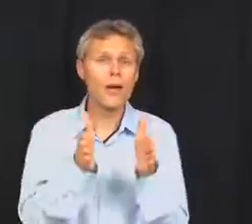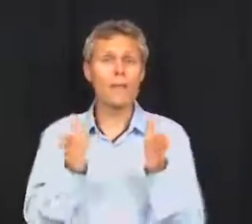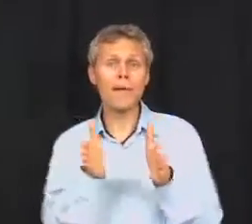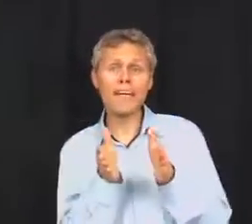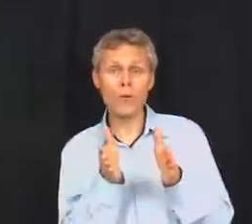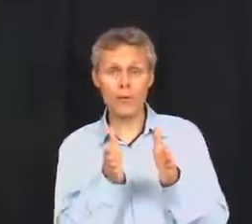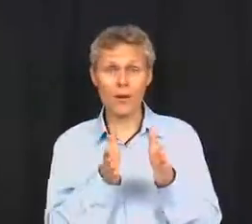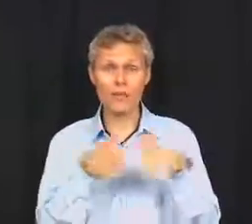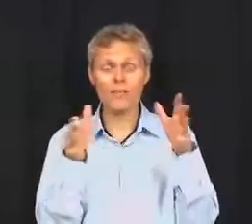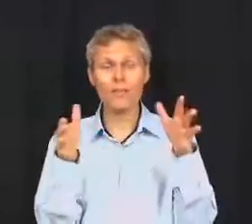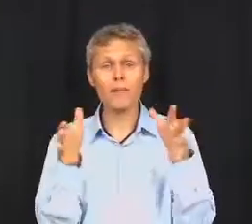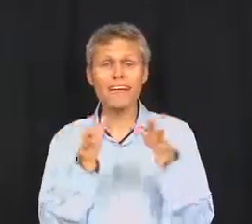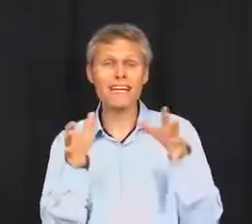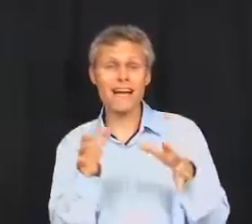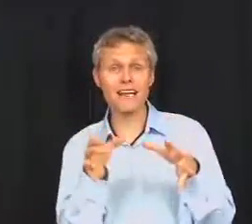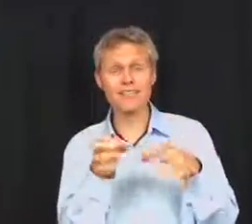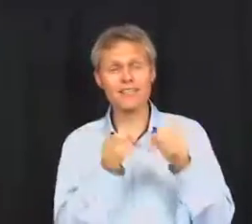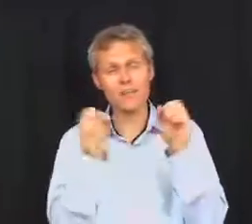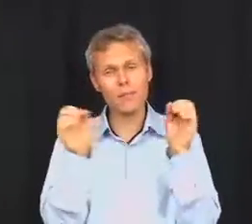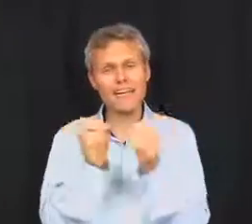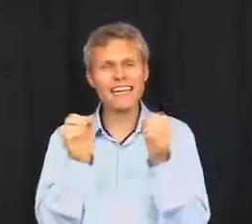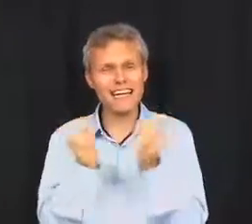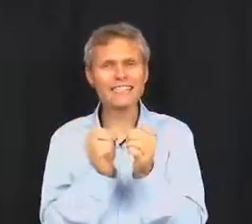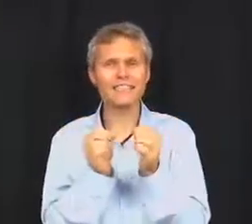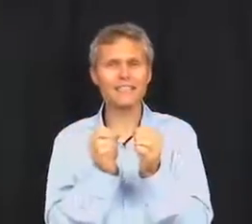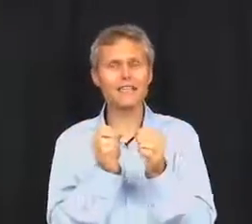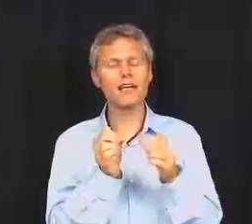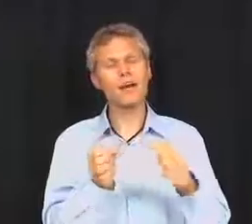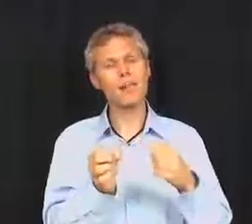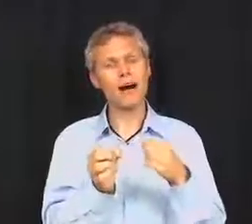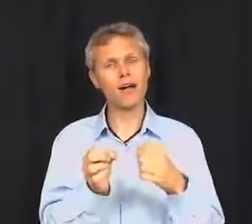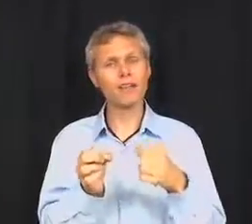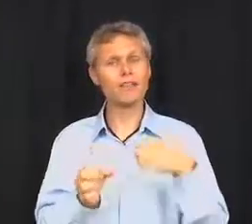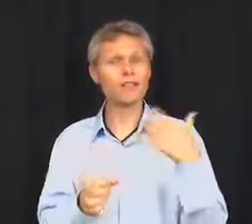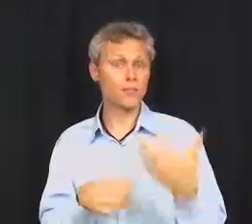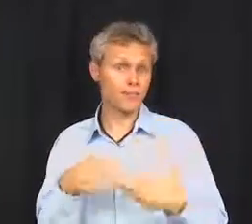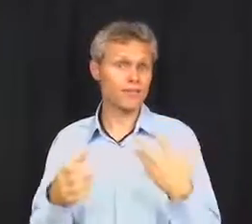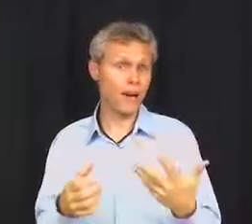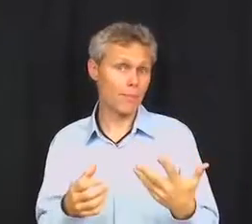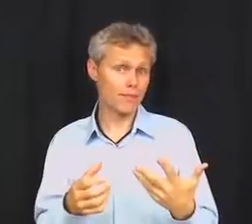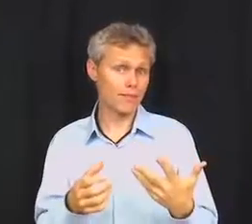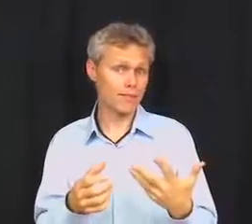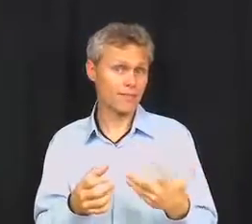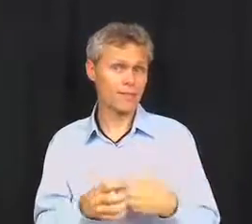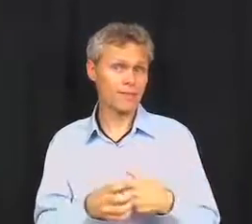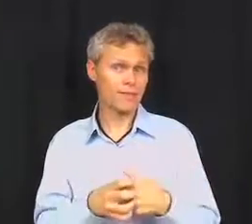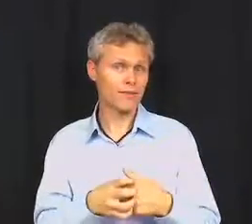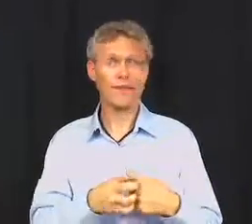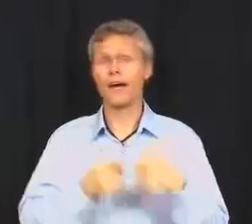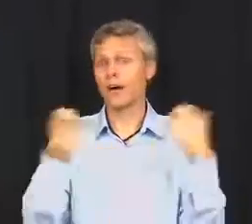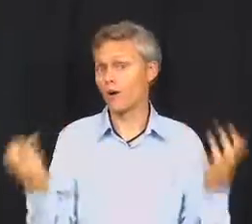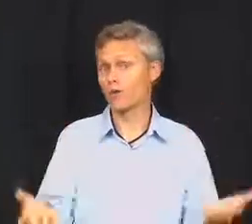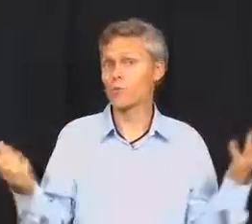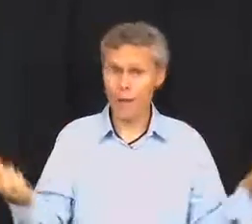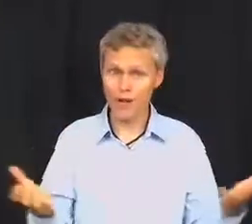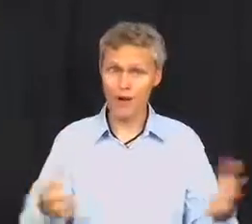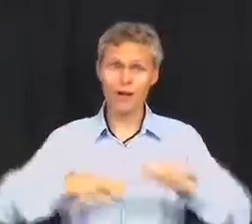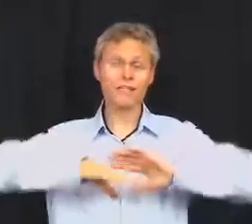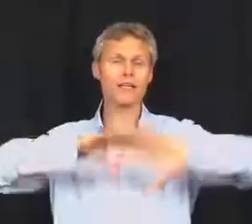mini-webinars, little mini-classes, little mini-lessons about different topics. And I call those webinars, and